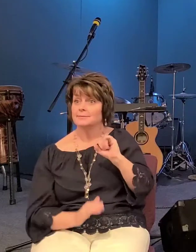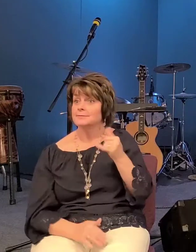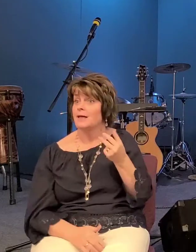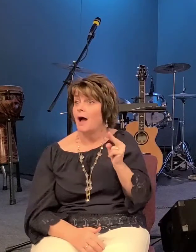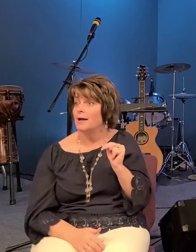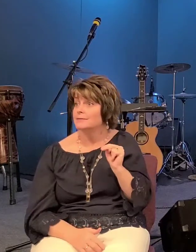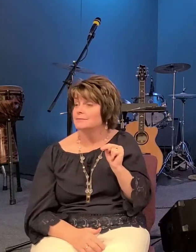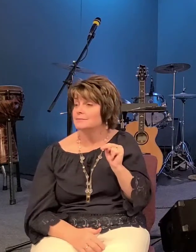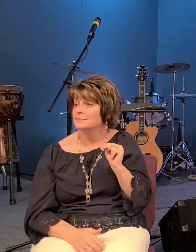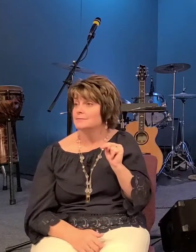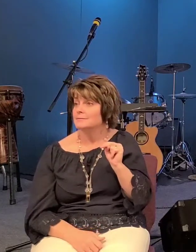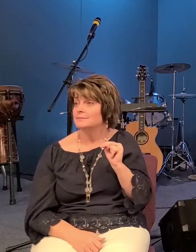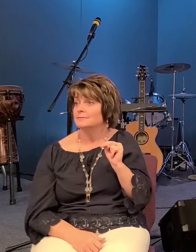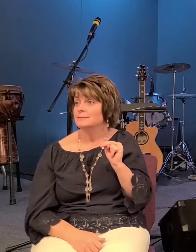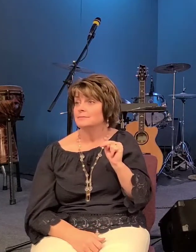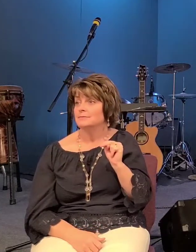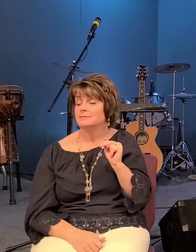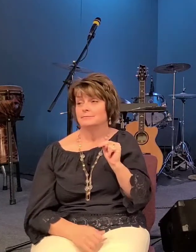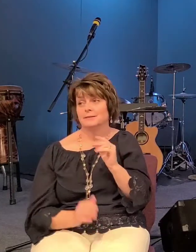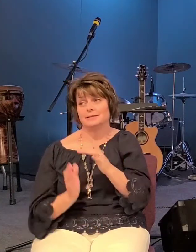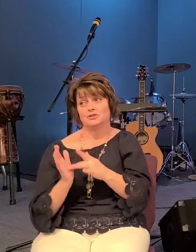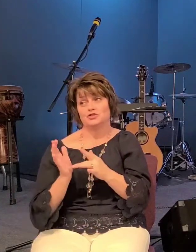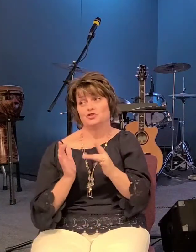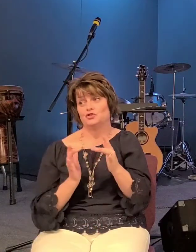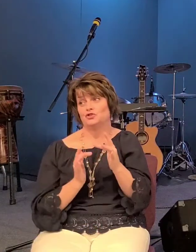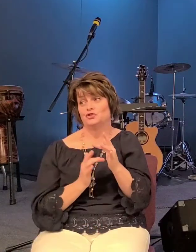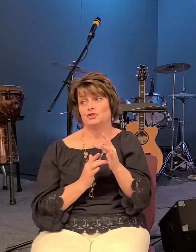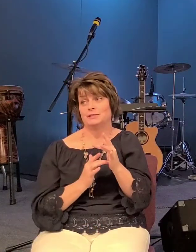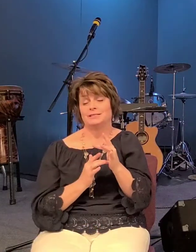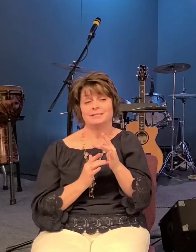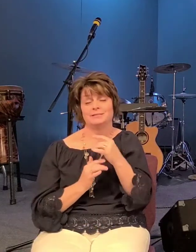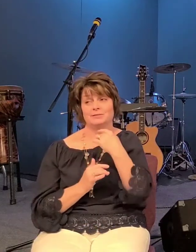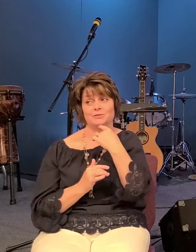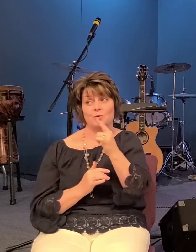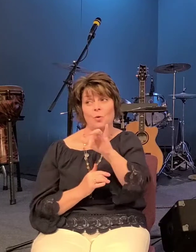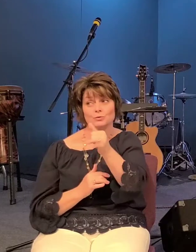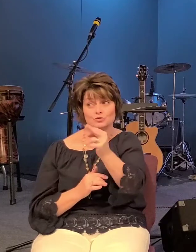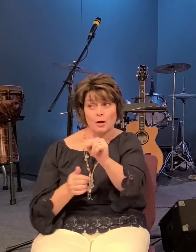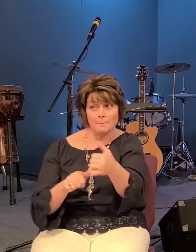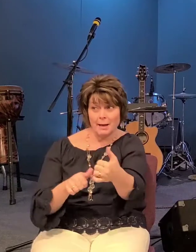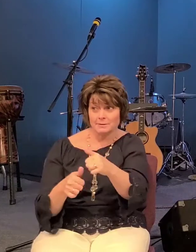and he told him essentially this is what i'm already doing